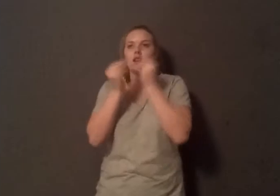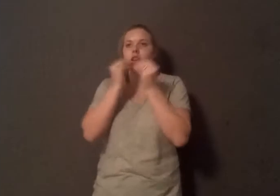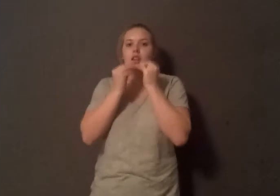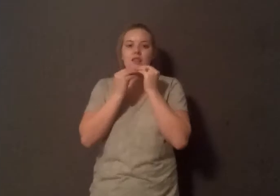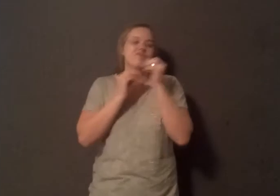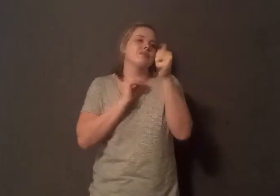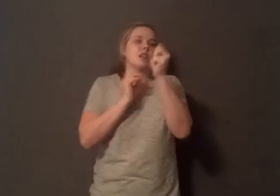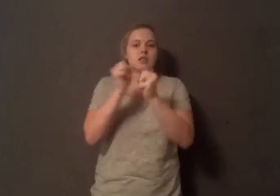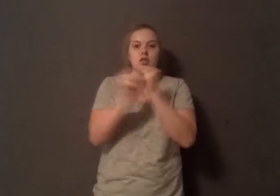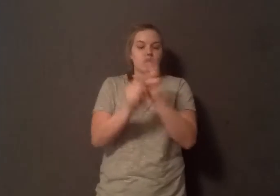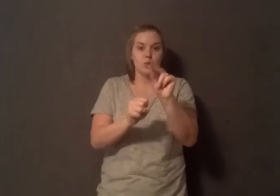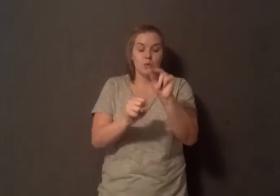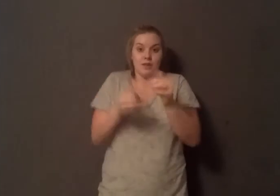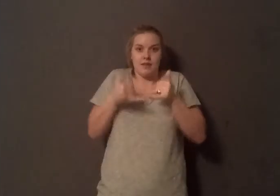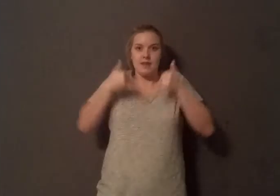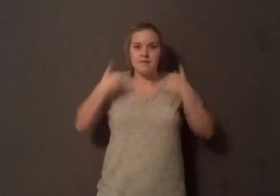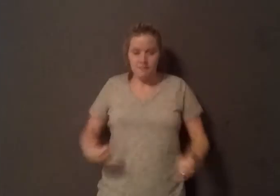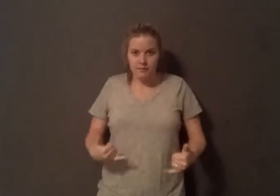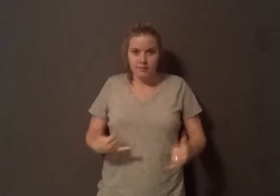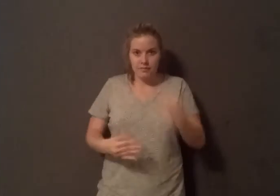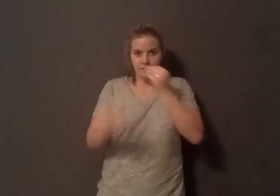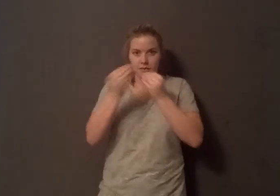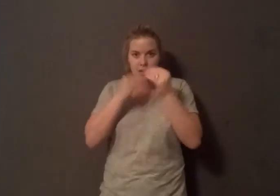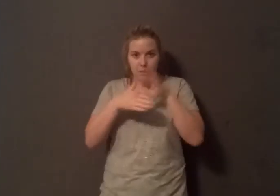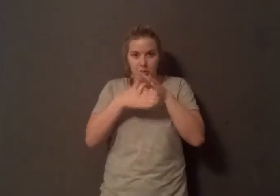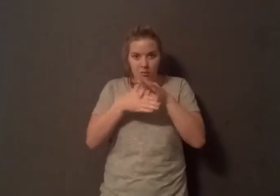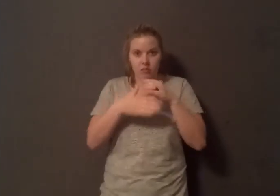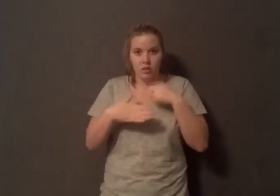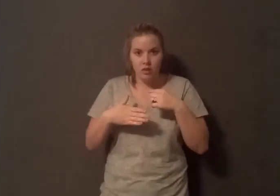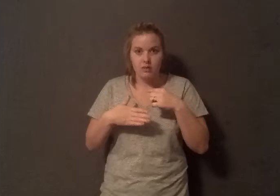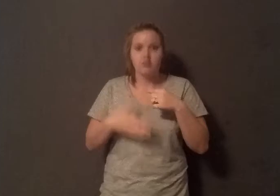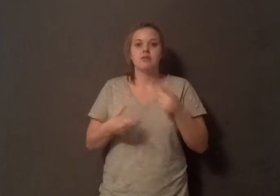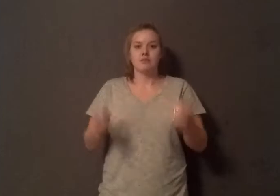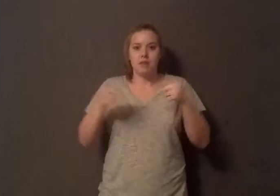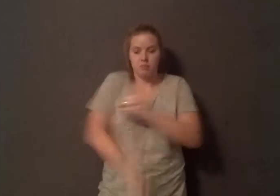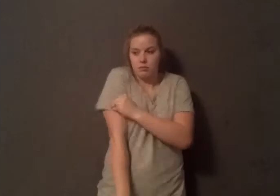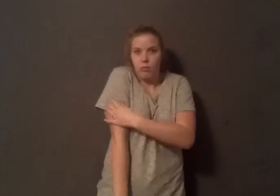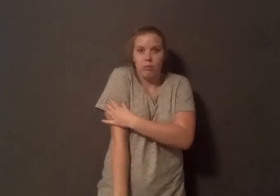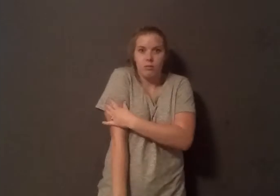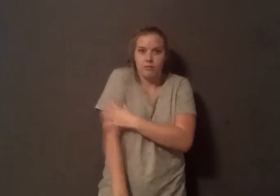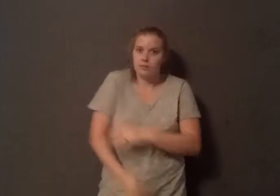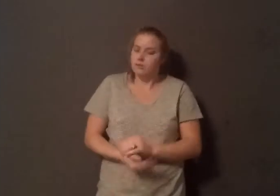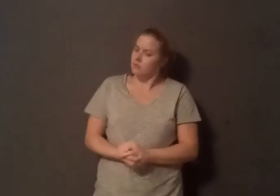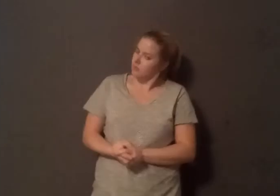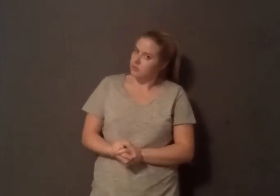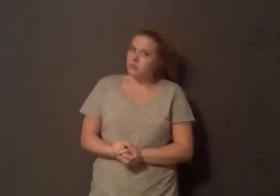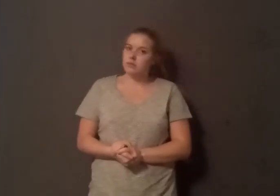No, we're talking damage right then and there, within minutes of it going into our mouth. Many people are given the diagnosis of